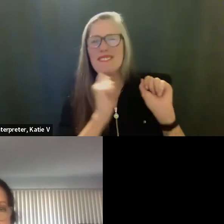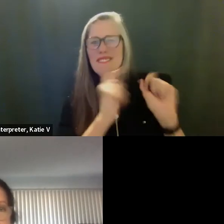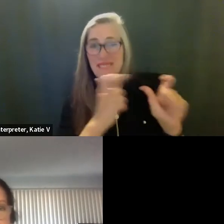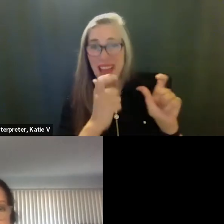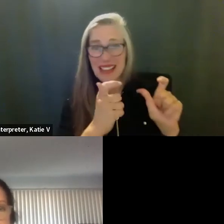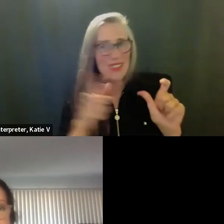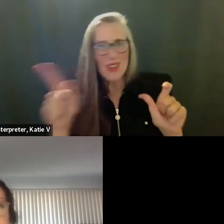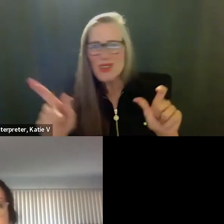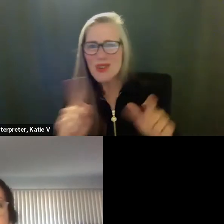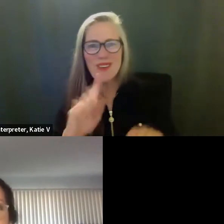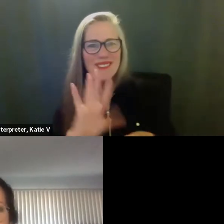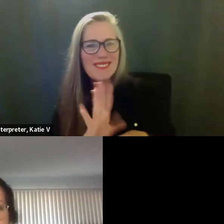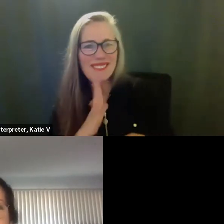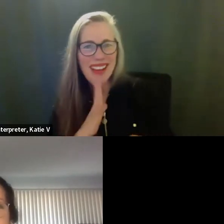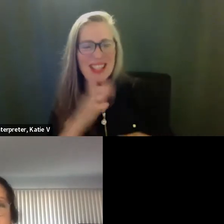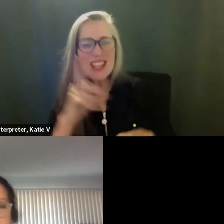item?